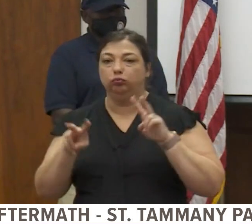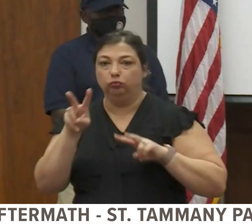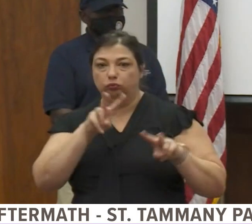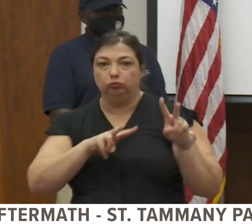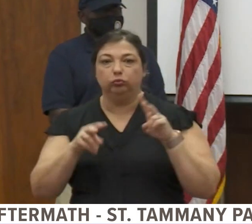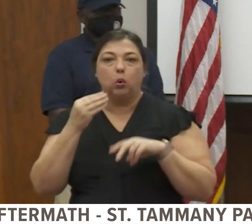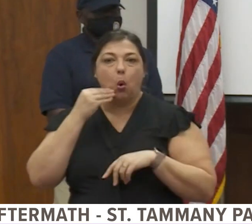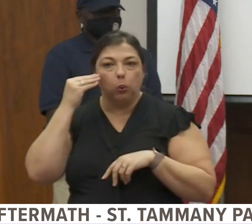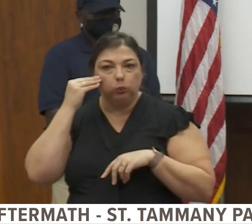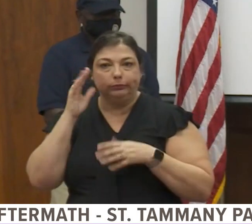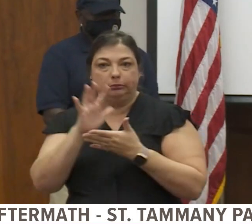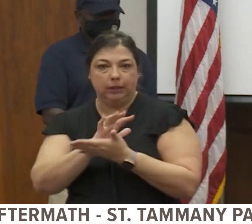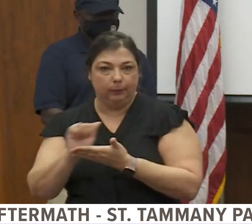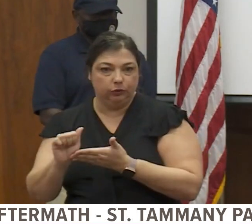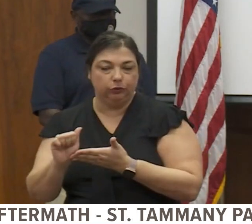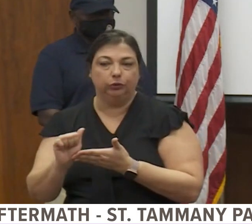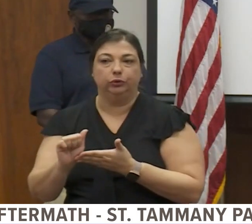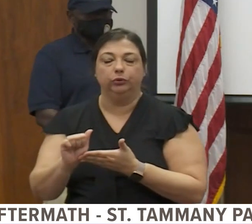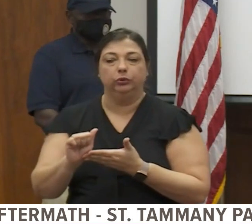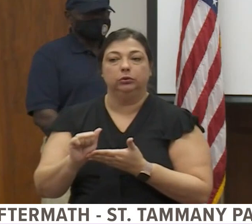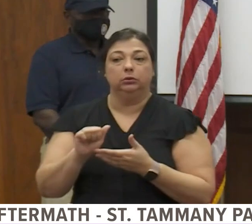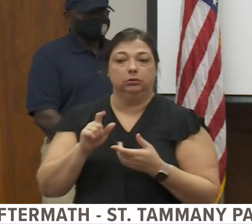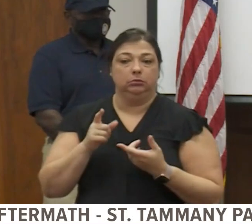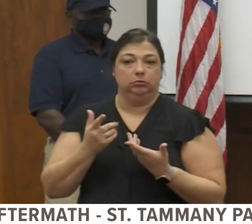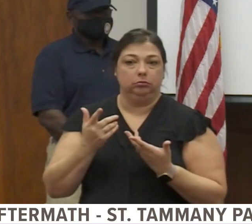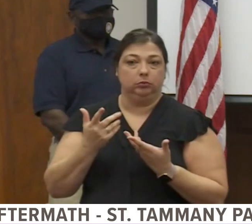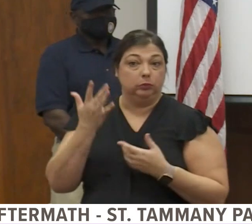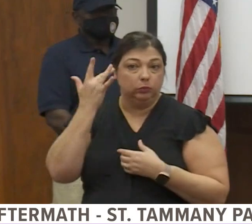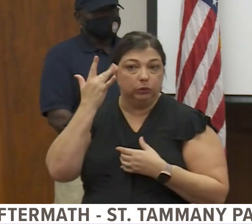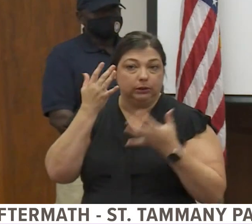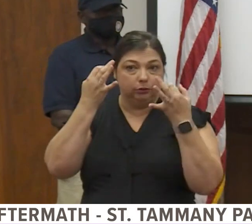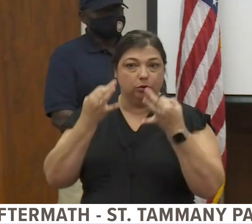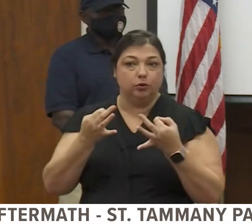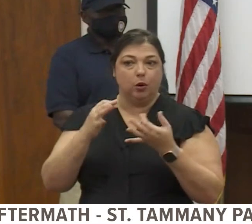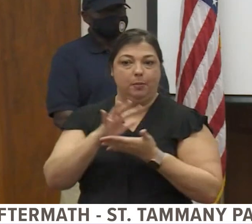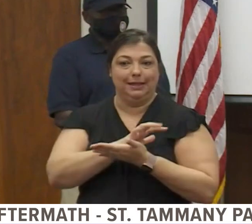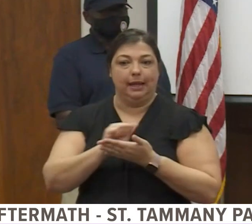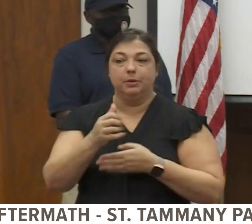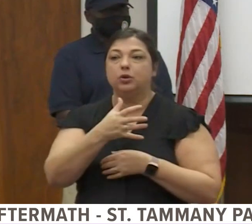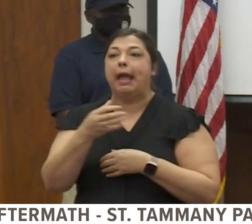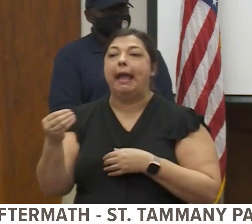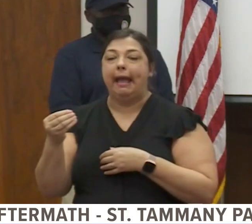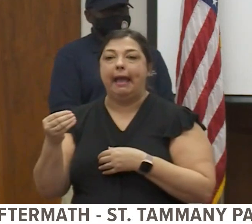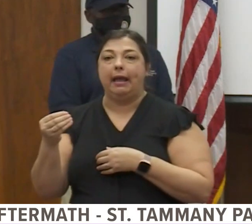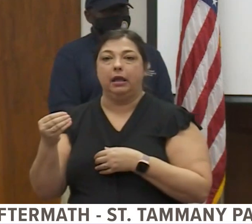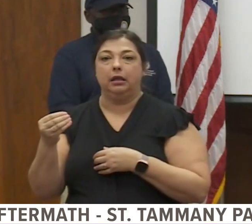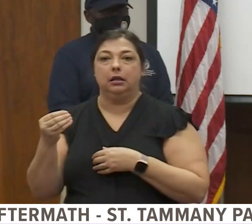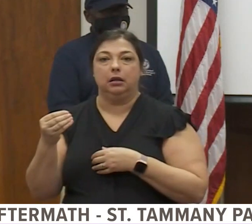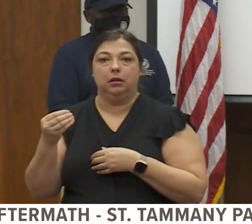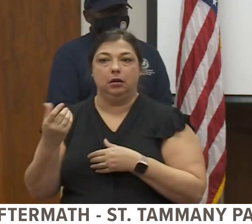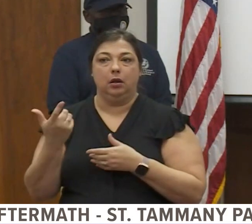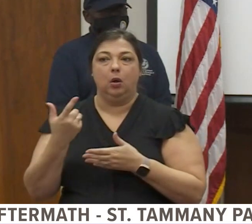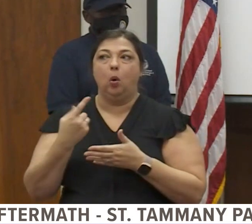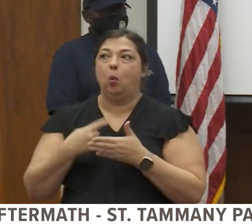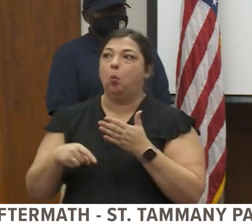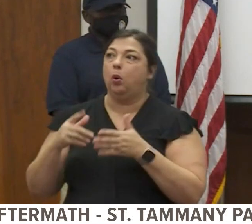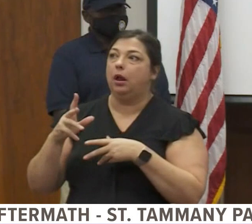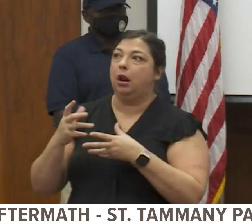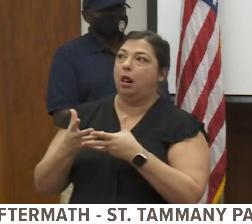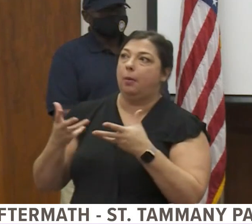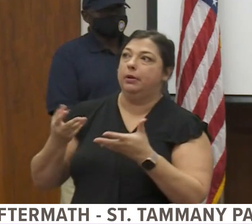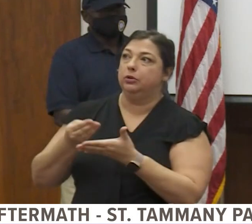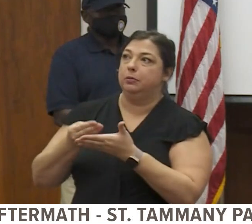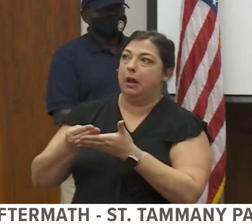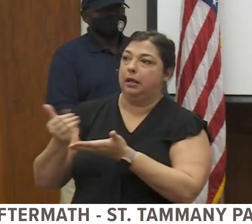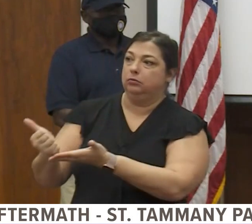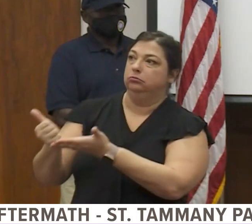homes to determine the damage and the level that we will receive for disaster assistance.